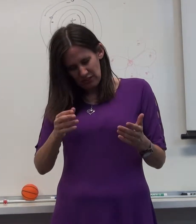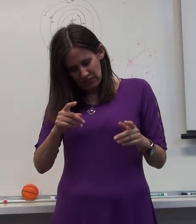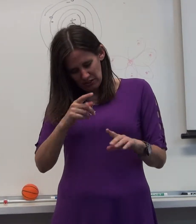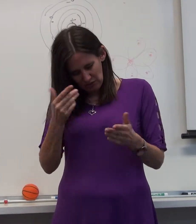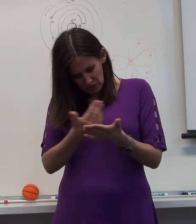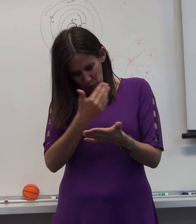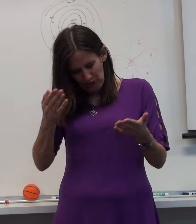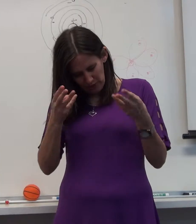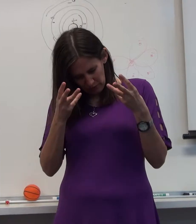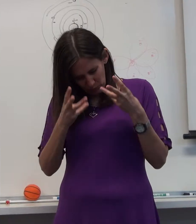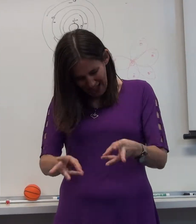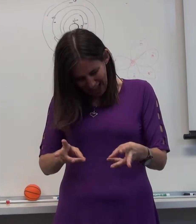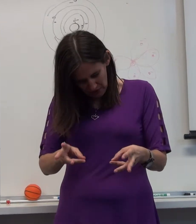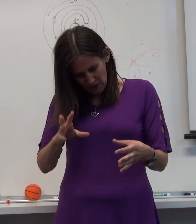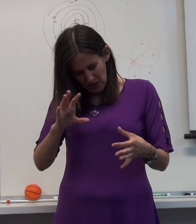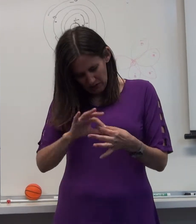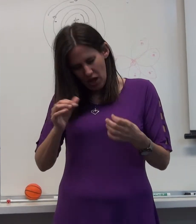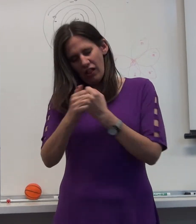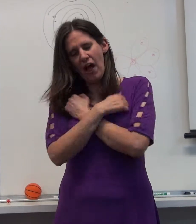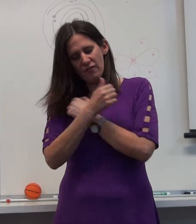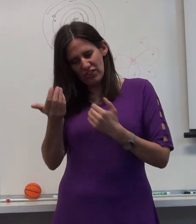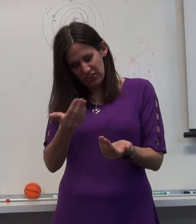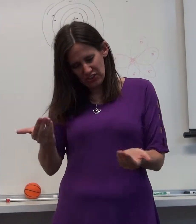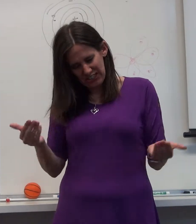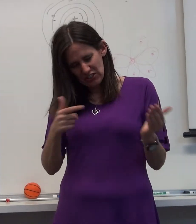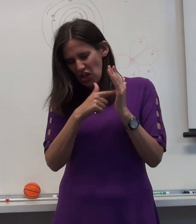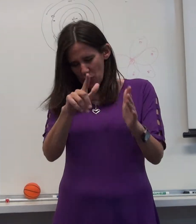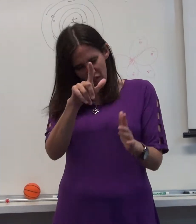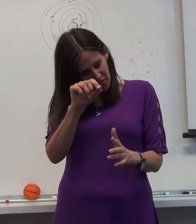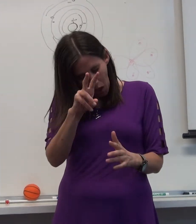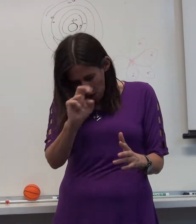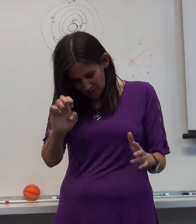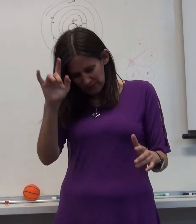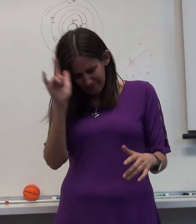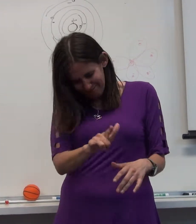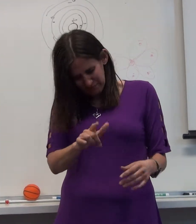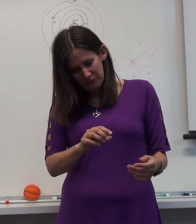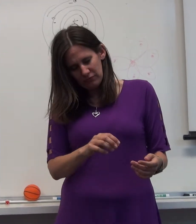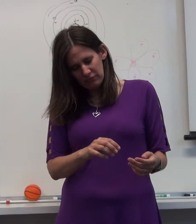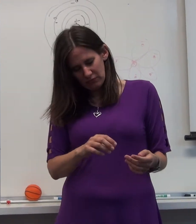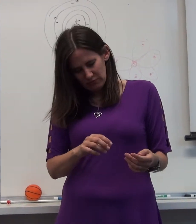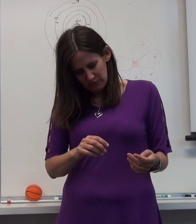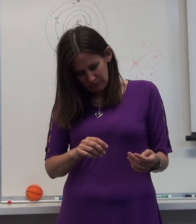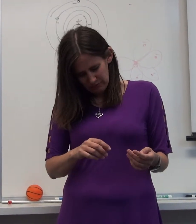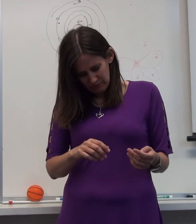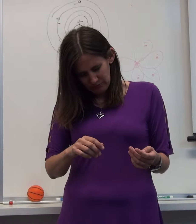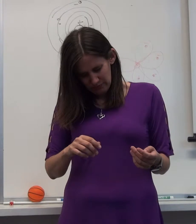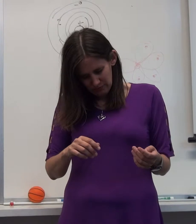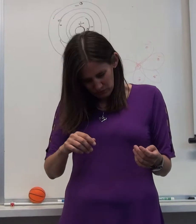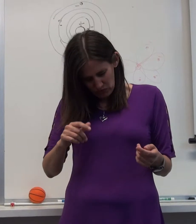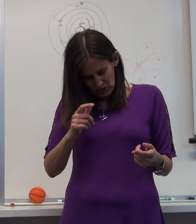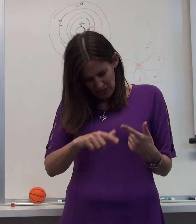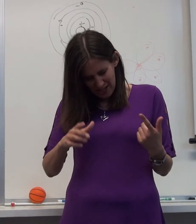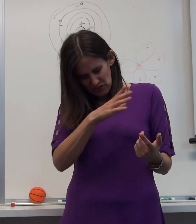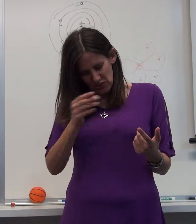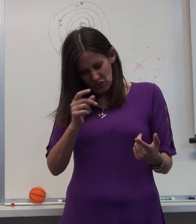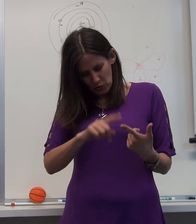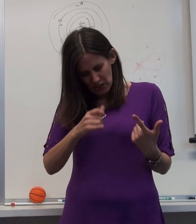And so to express your and a